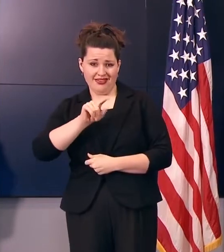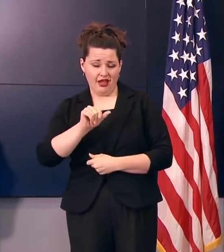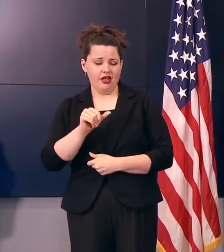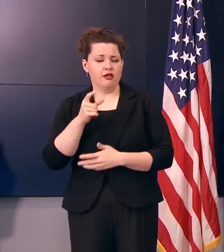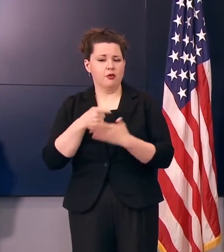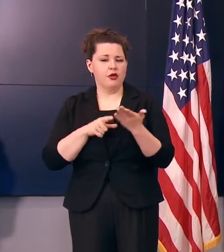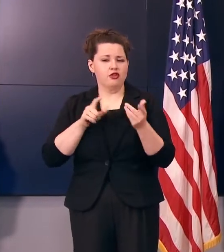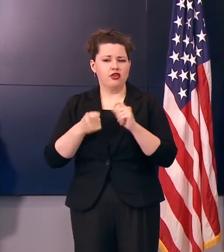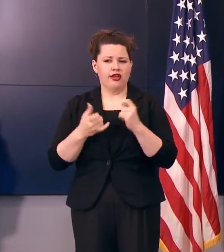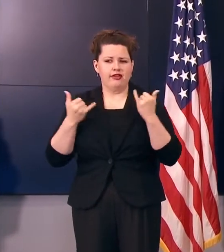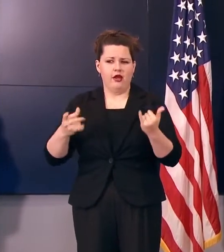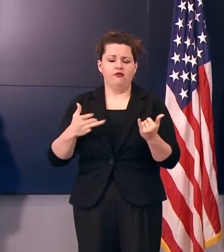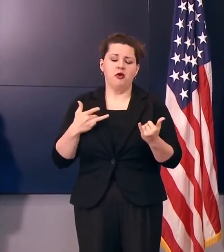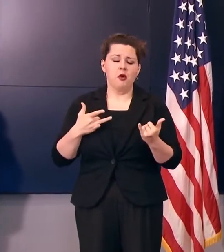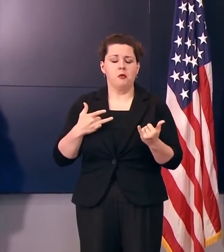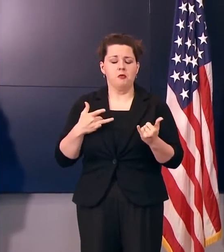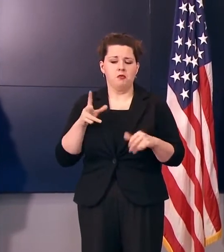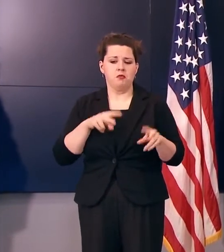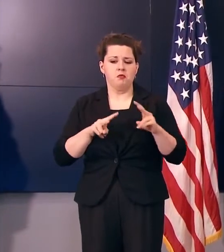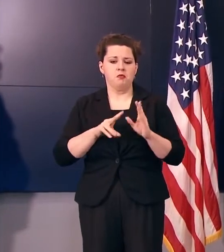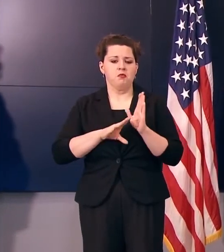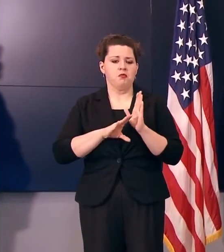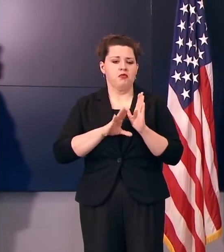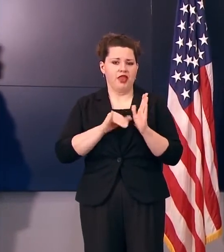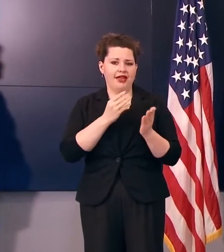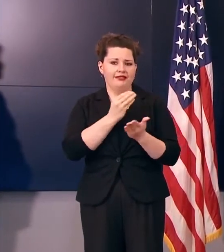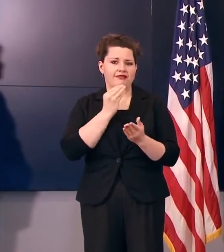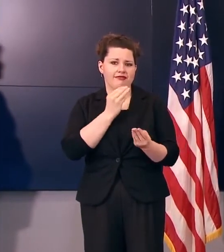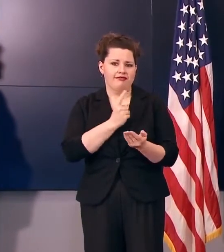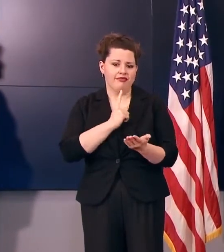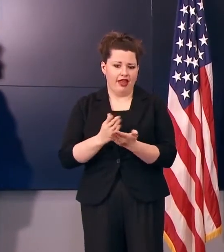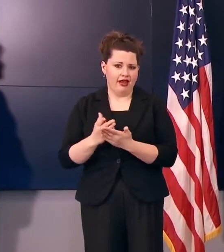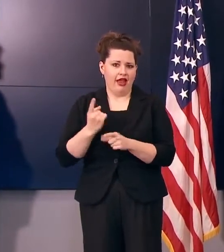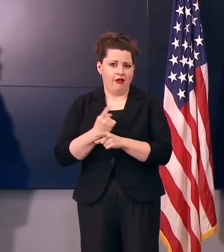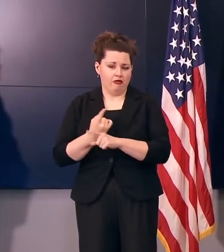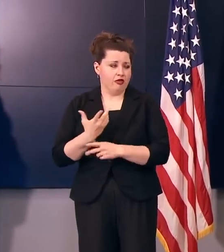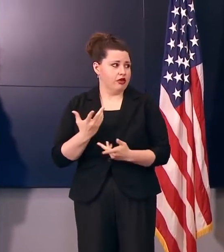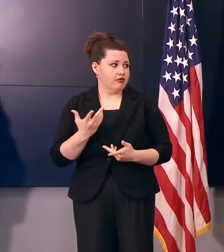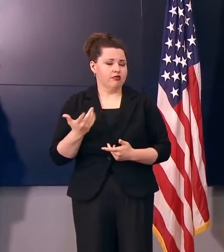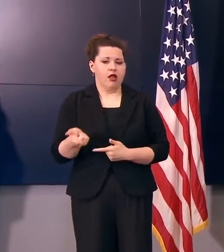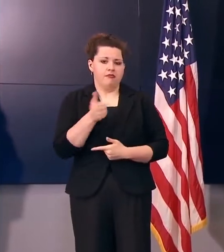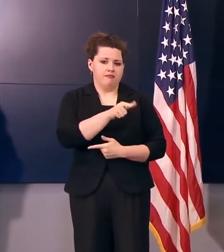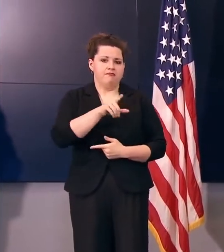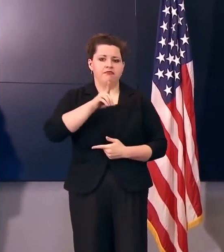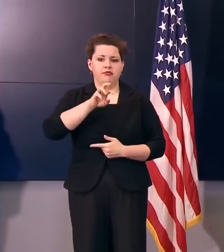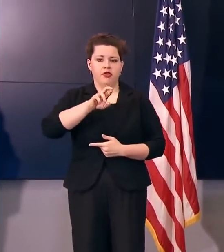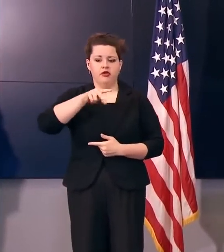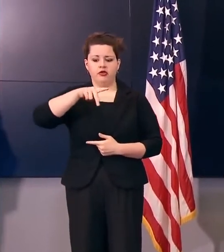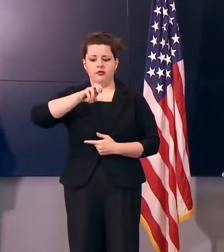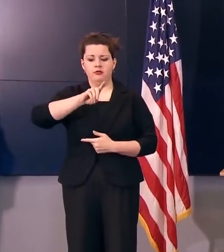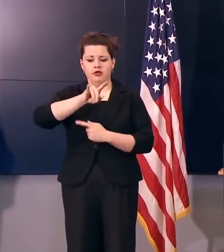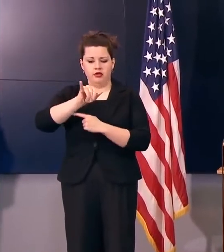give you the confidence now that the data that you're looking at is accurate? Thank you for that question. I'm going to have Dr. Padotti.